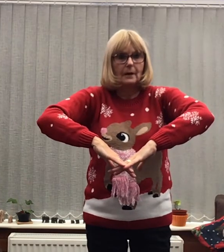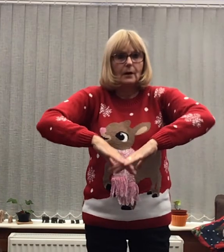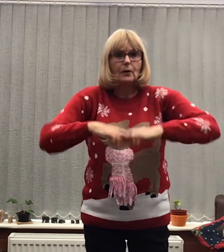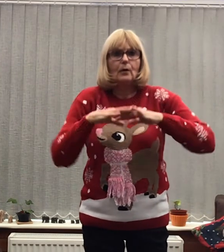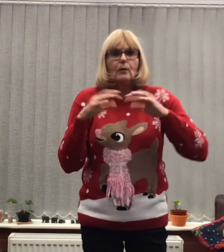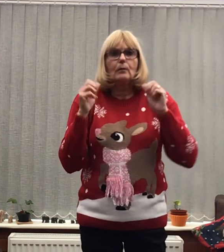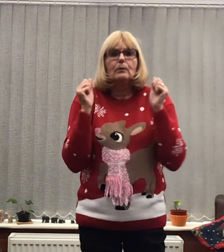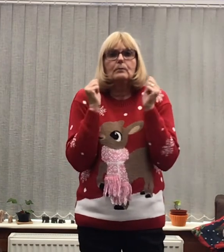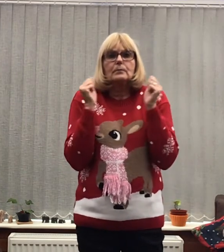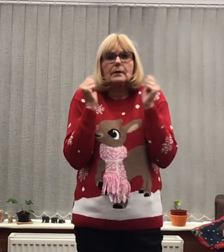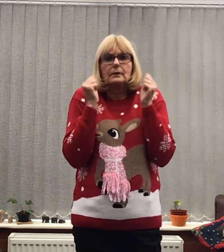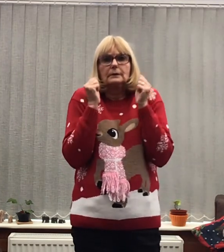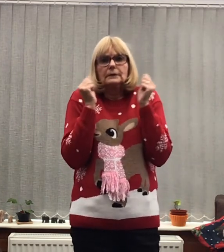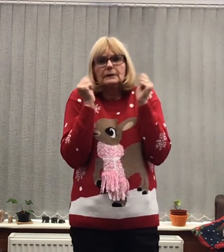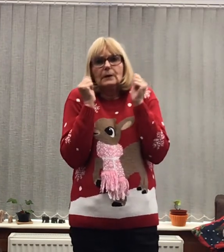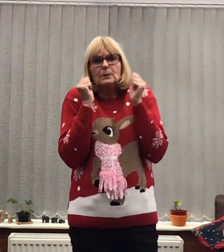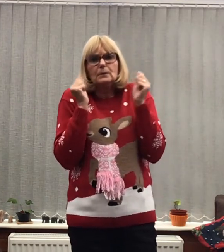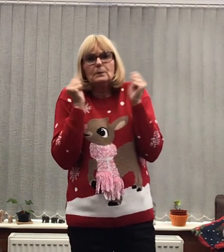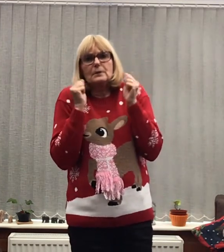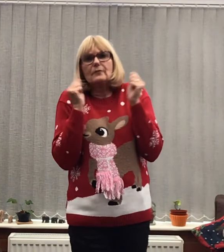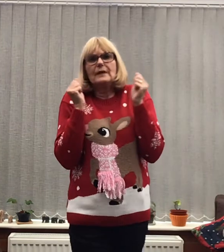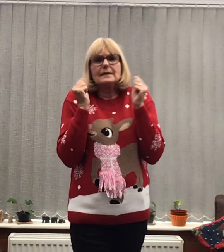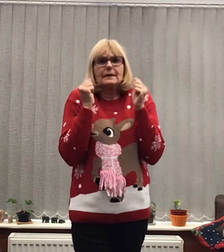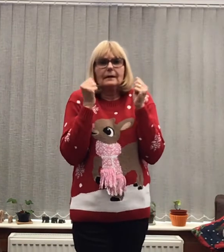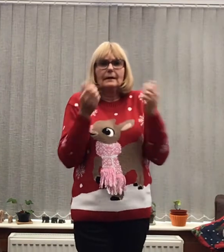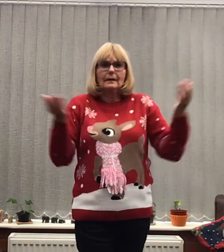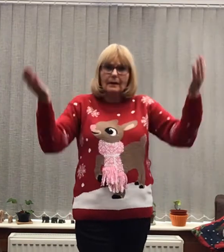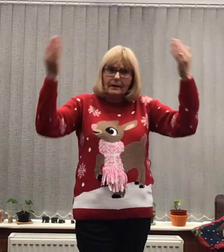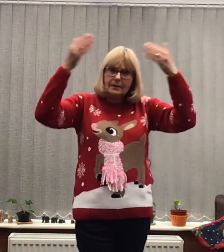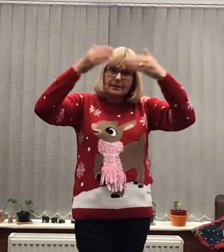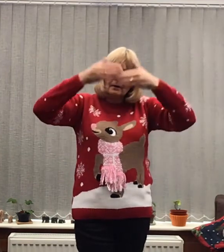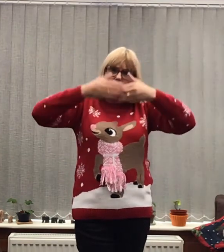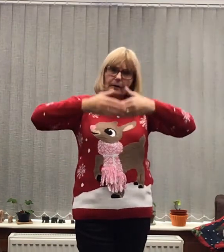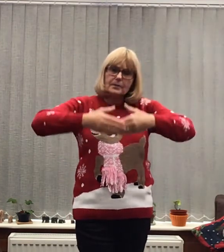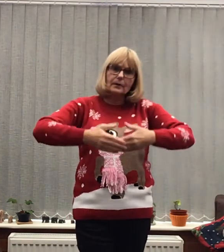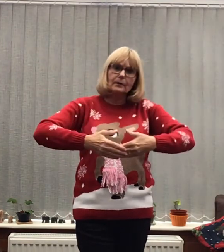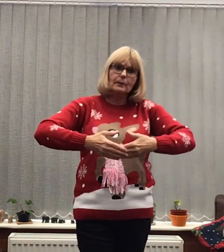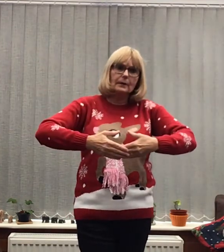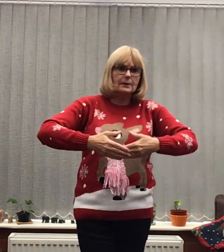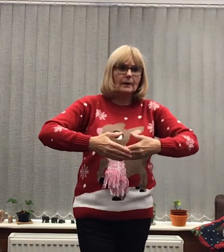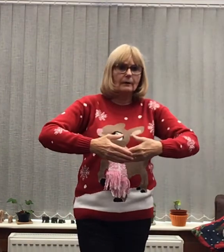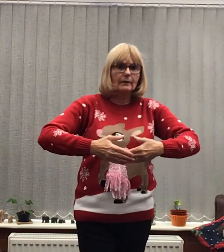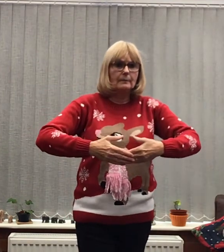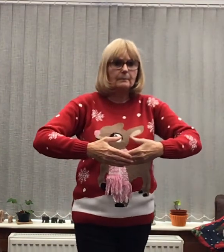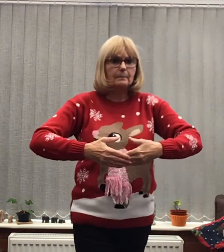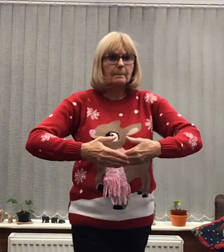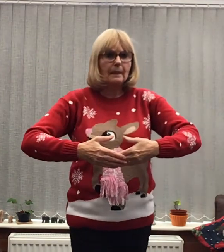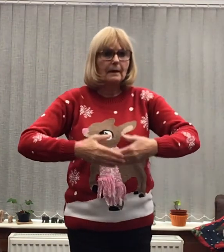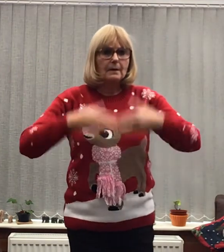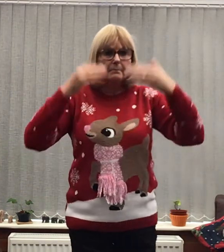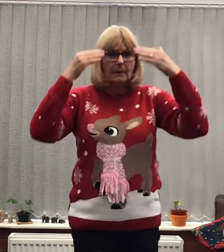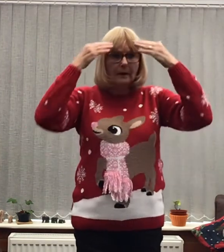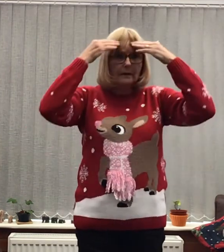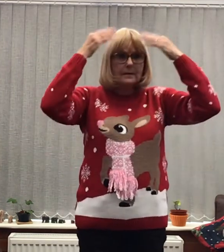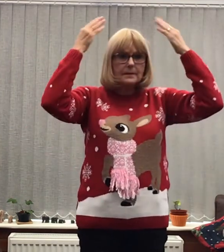Cold Oh it's freezing And dark Sun going down Mary's